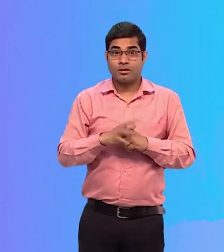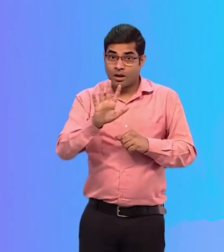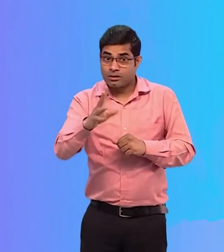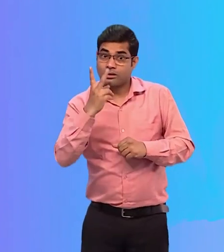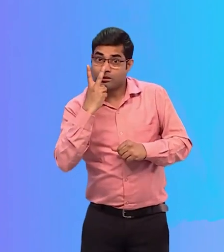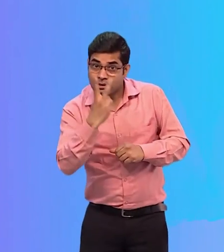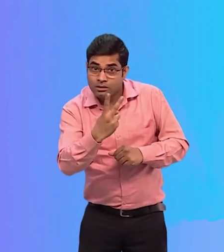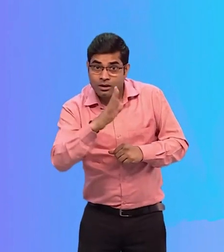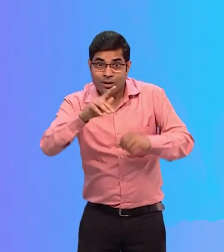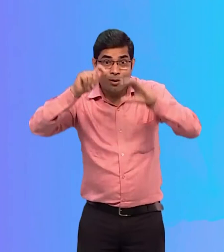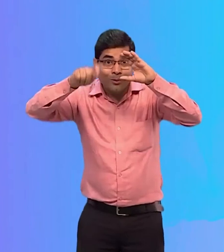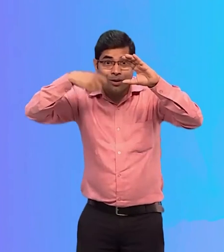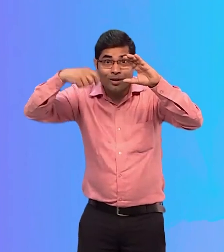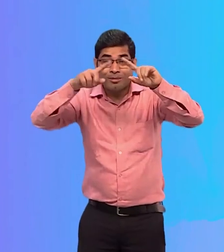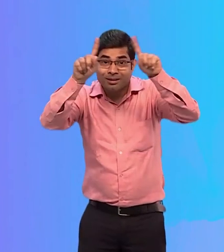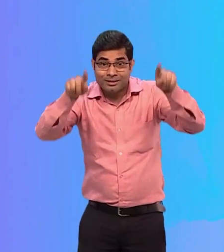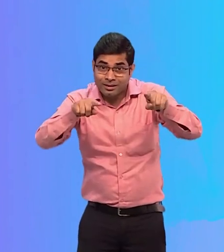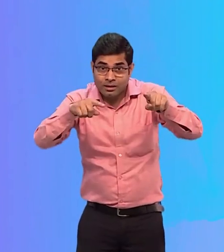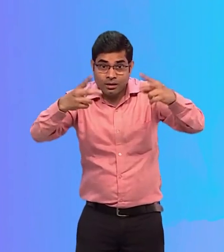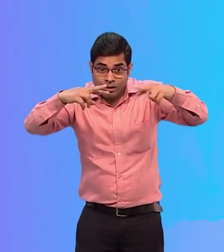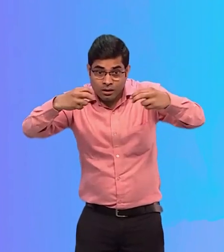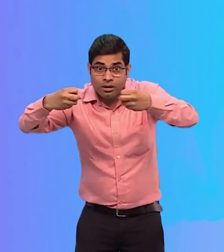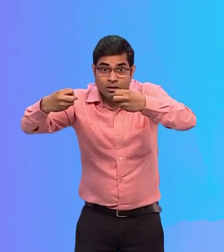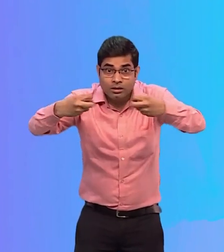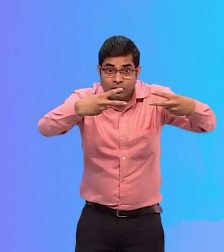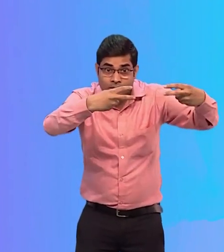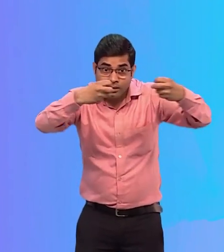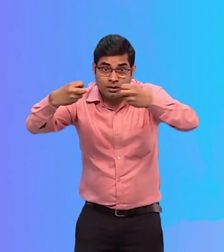But, take a closer look at the text at the bottom.